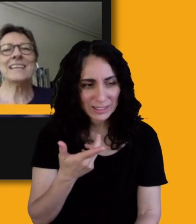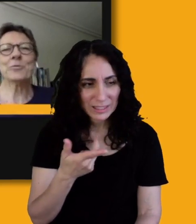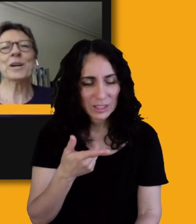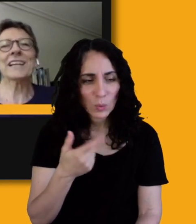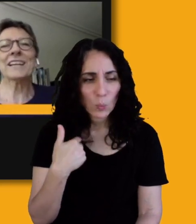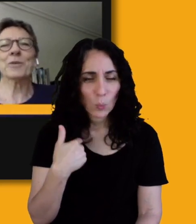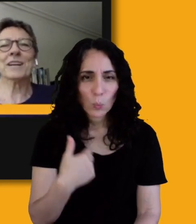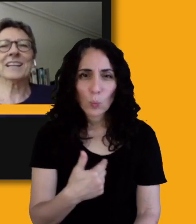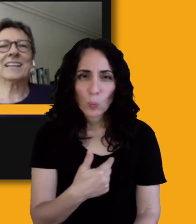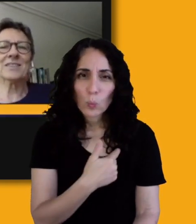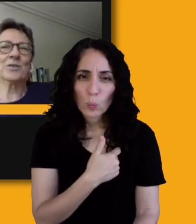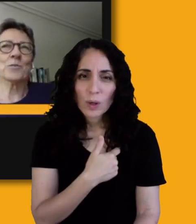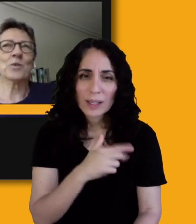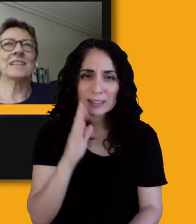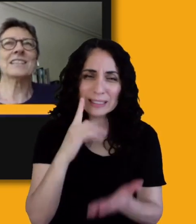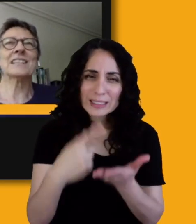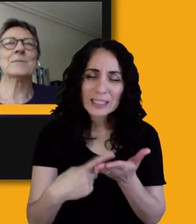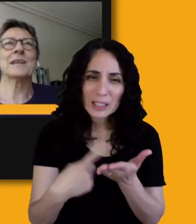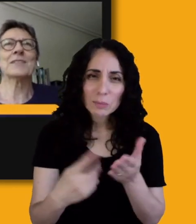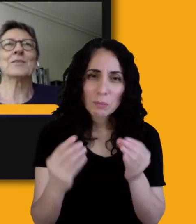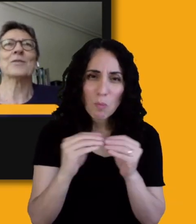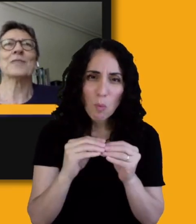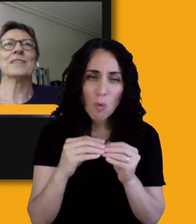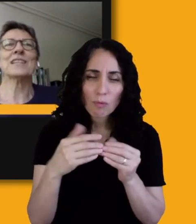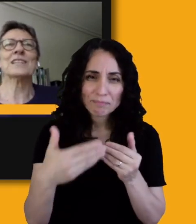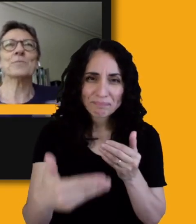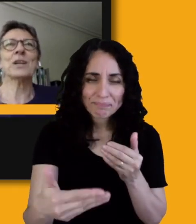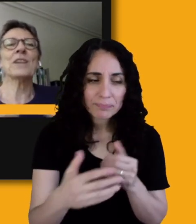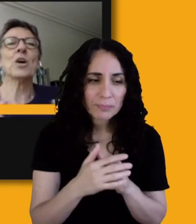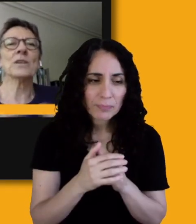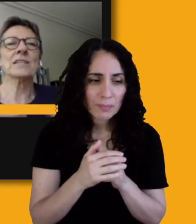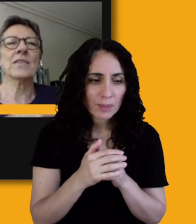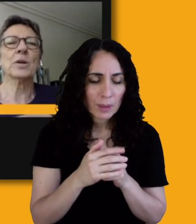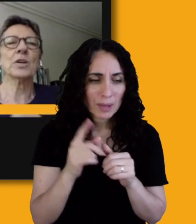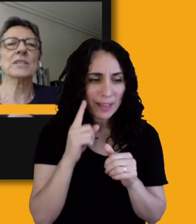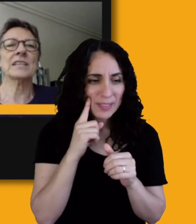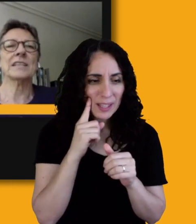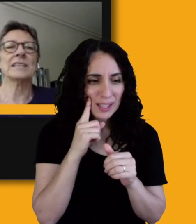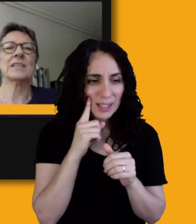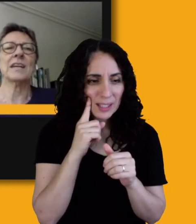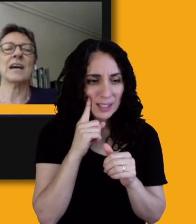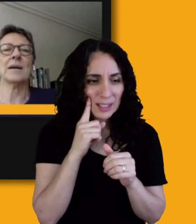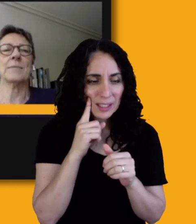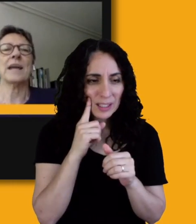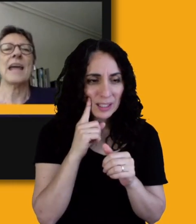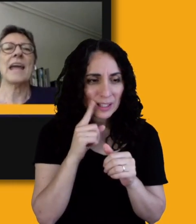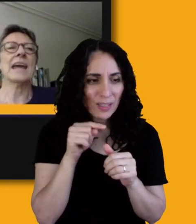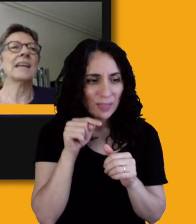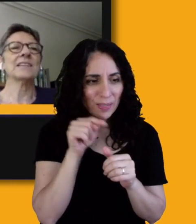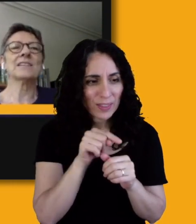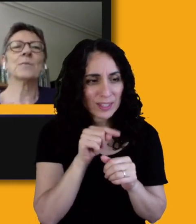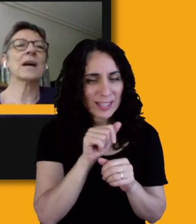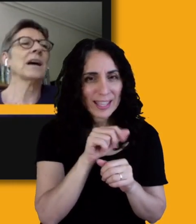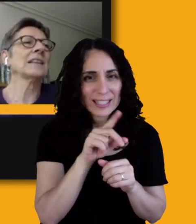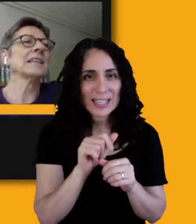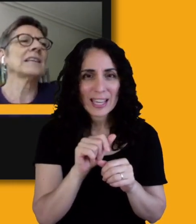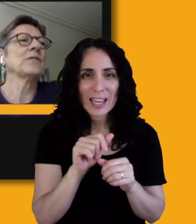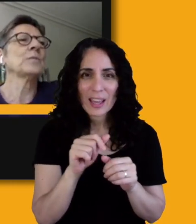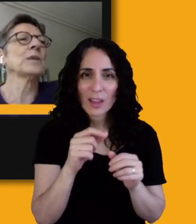we're going to, we're going to get sort of more into this, but it's sort of, it's, it's putting the onus on the person. Um, and, uh, Lisa, if you put up